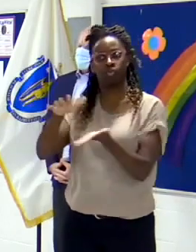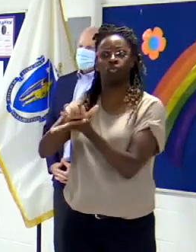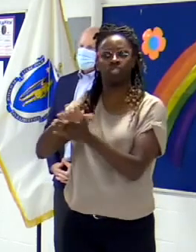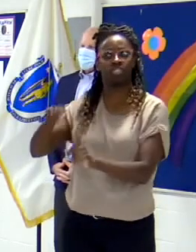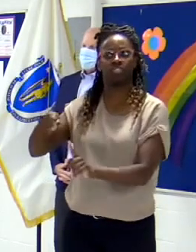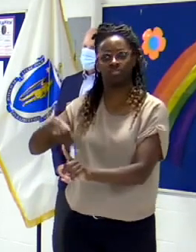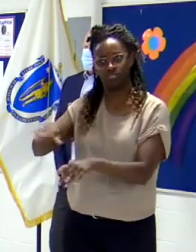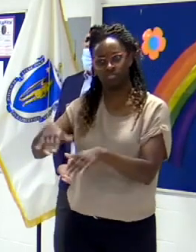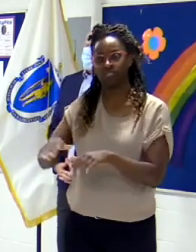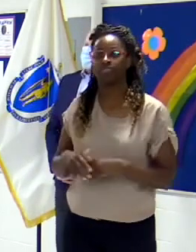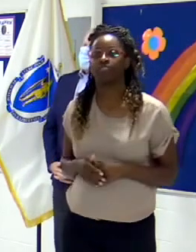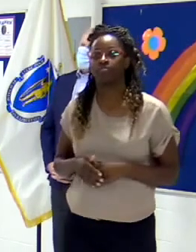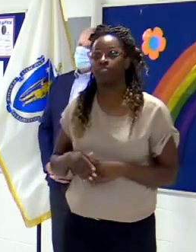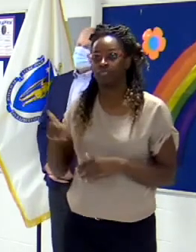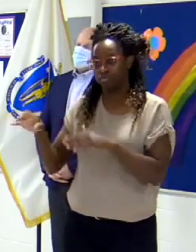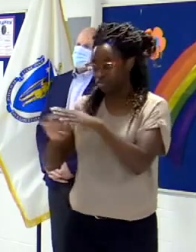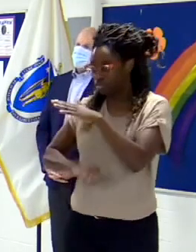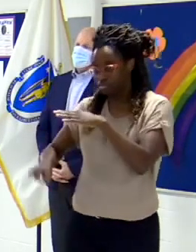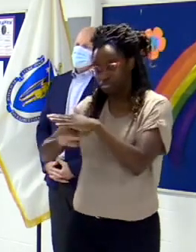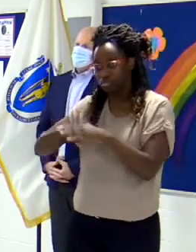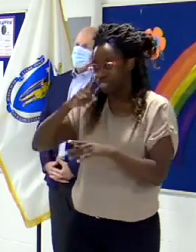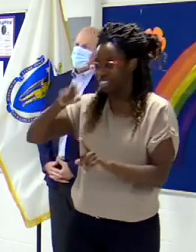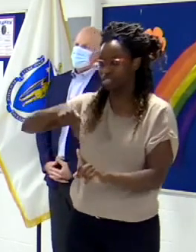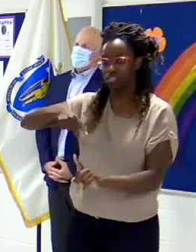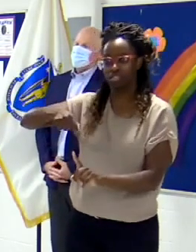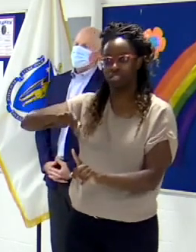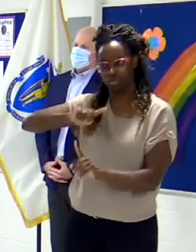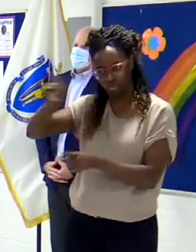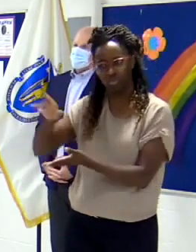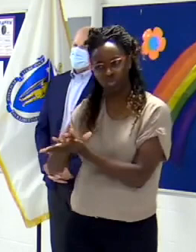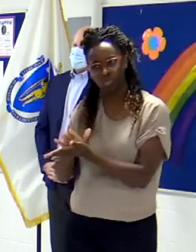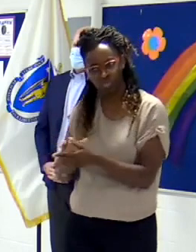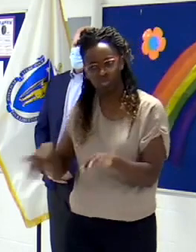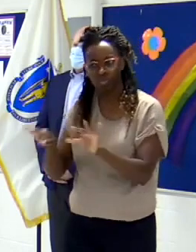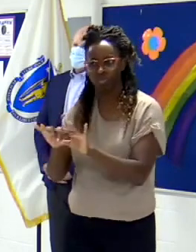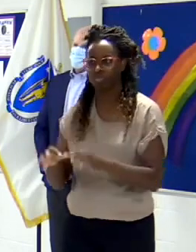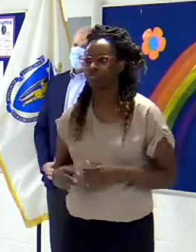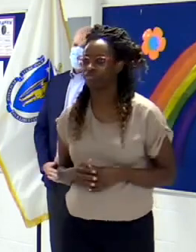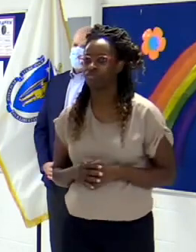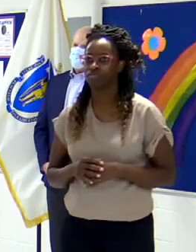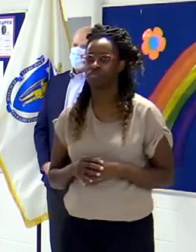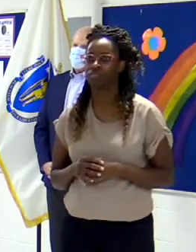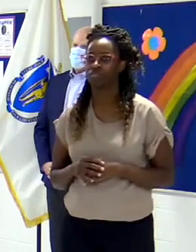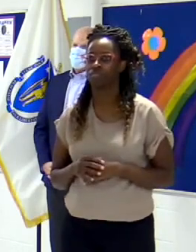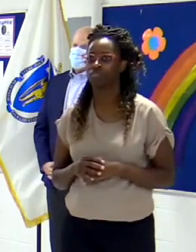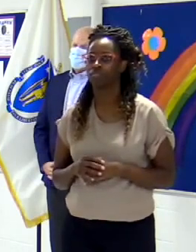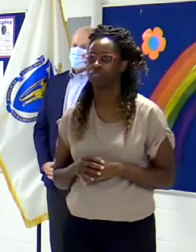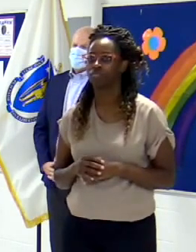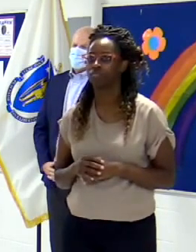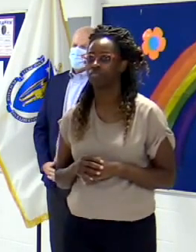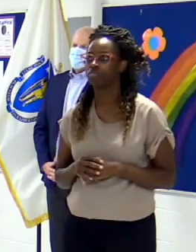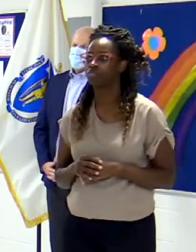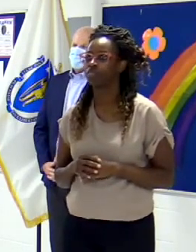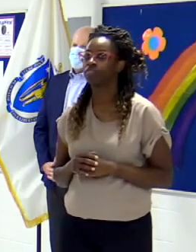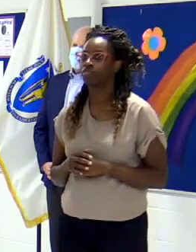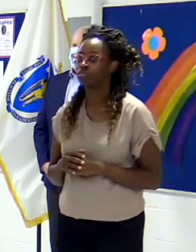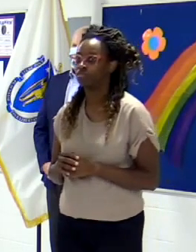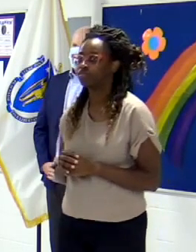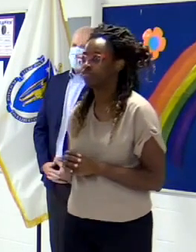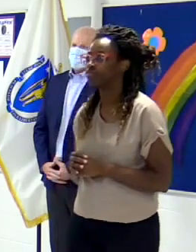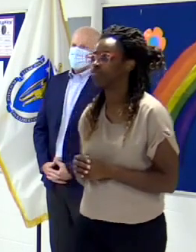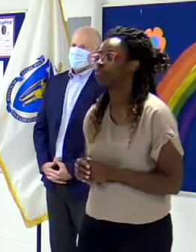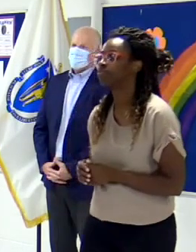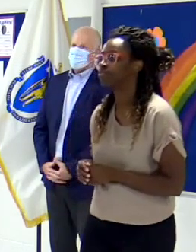grades so critical to their ability to learn. How have they not been able to deter the